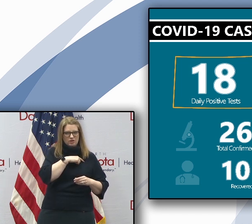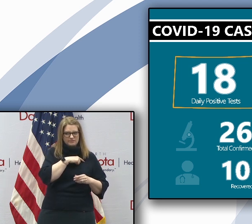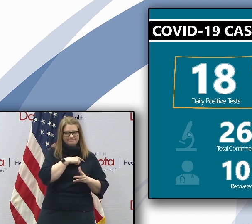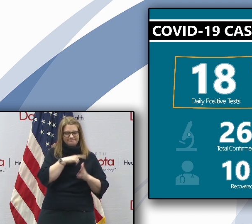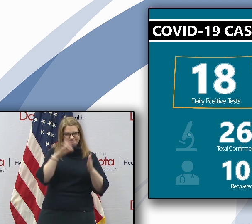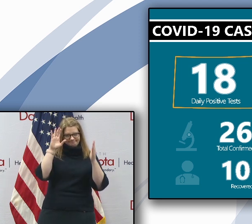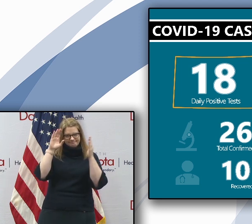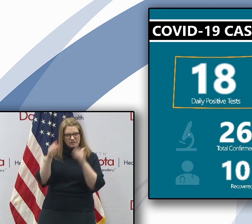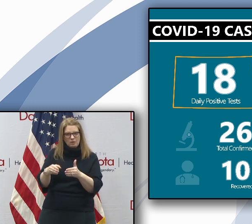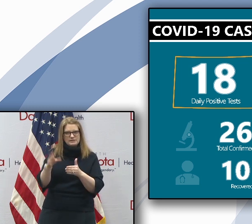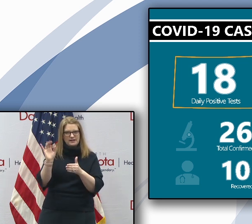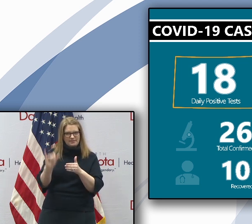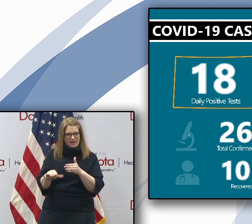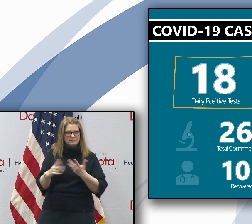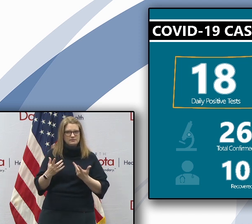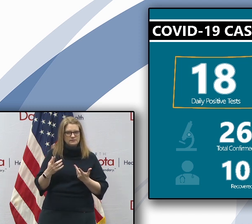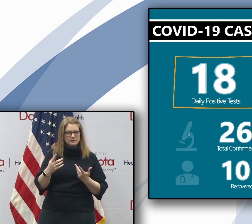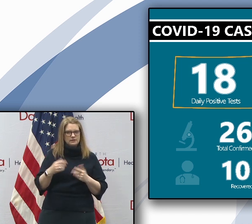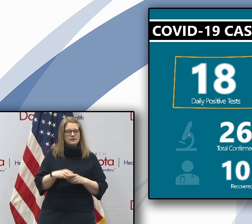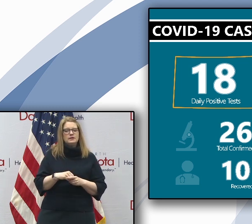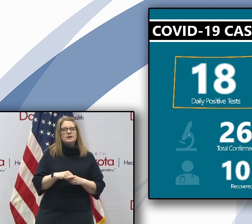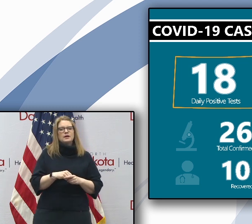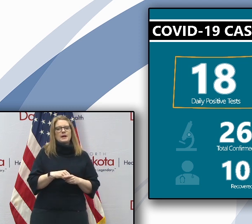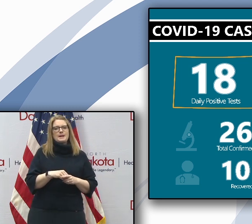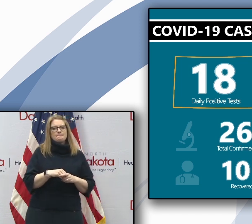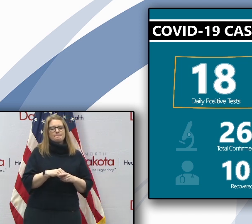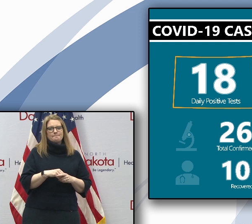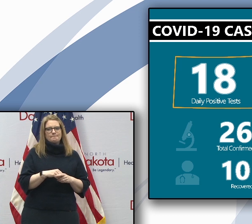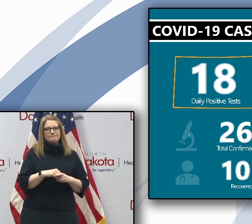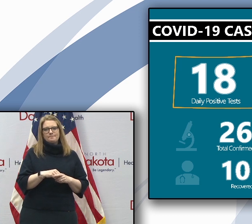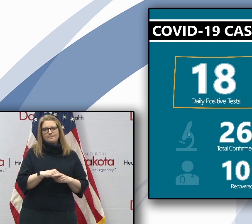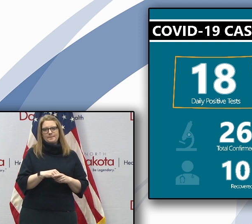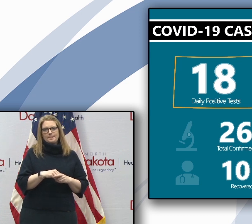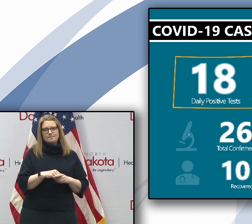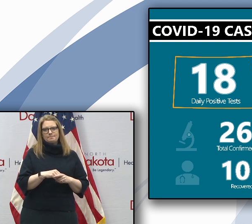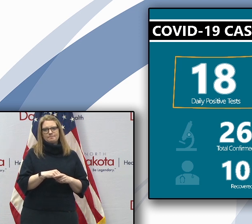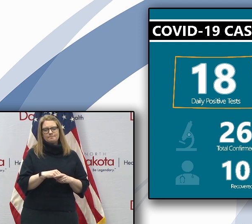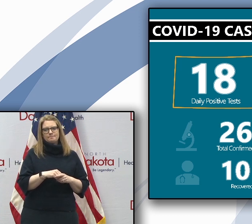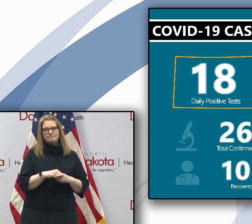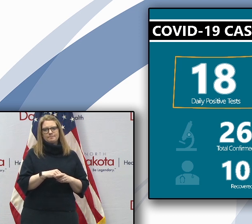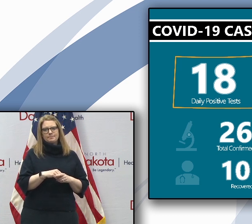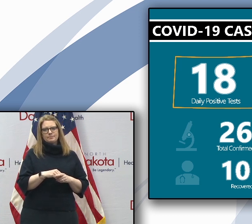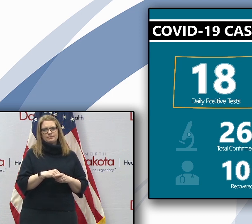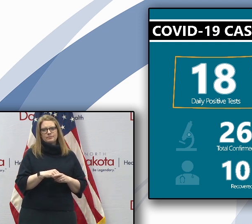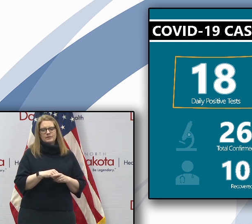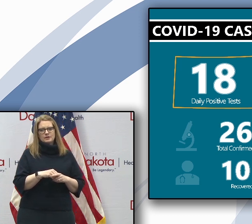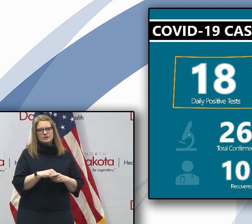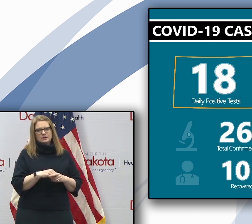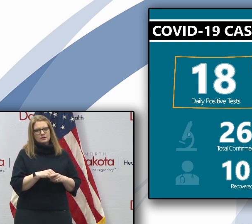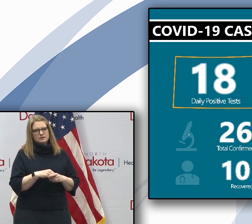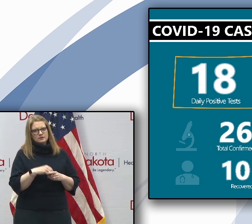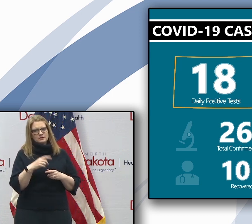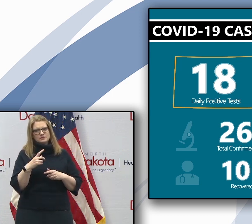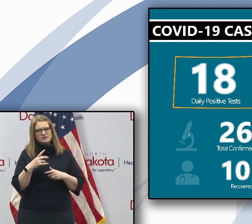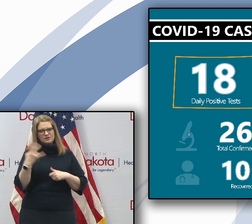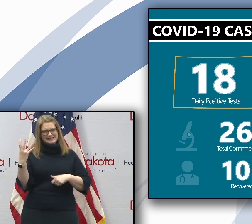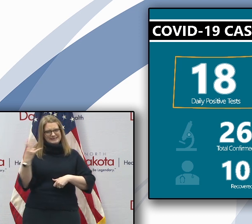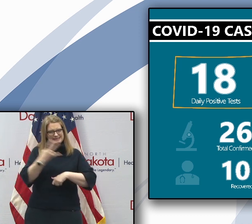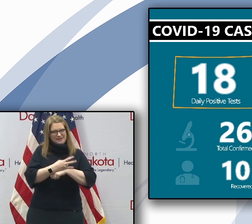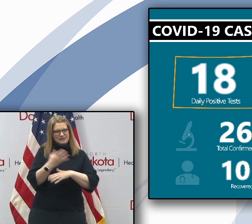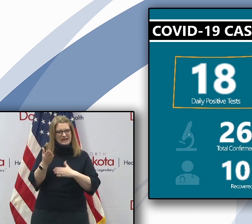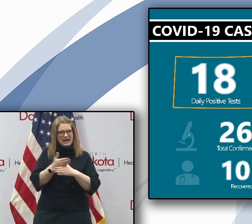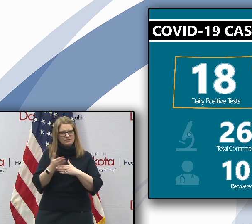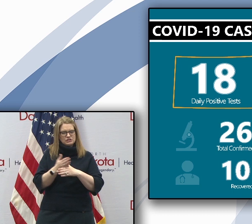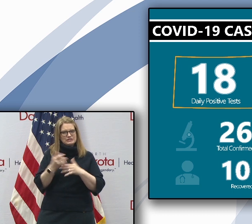absolutely positively working. In terms of the, the rolling seven, seven day average still at